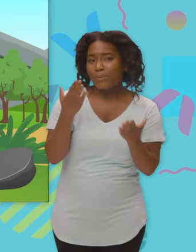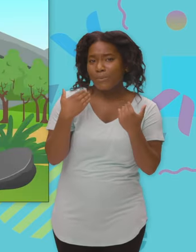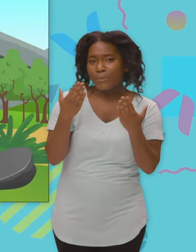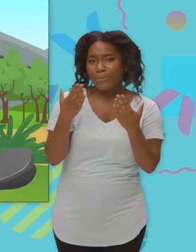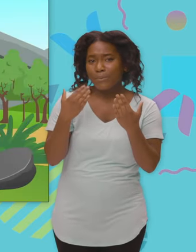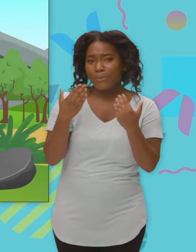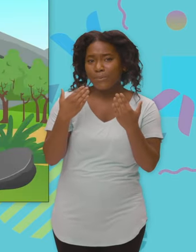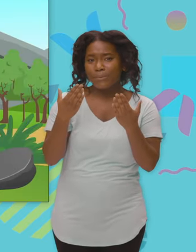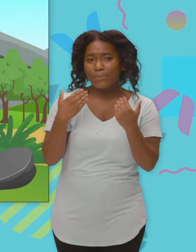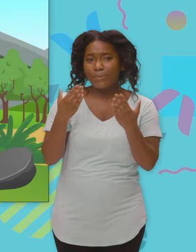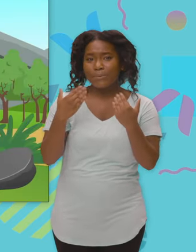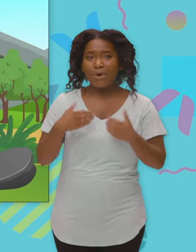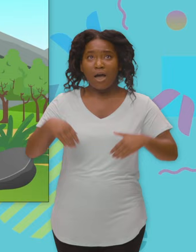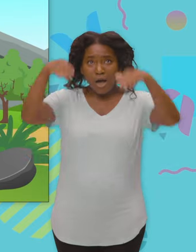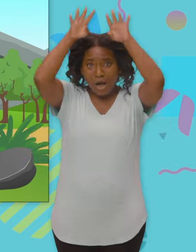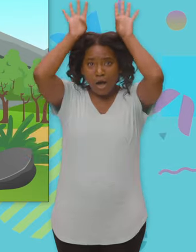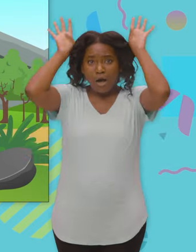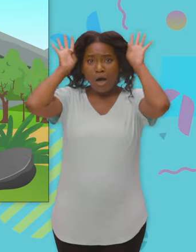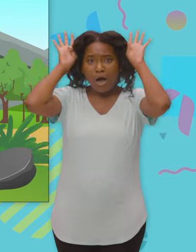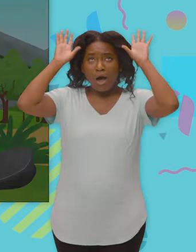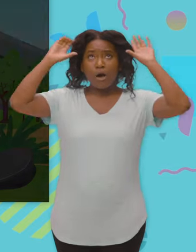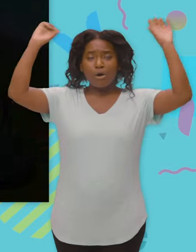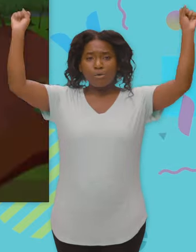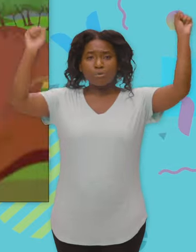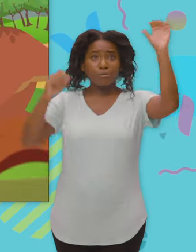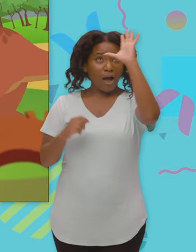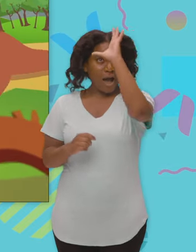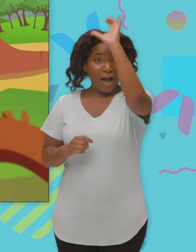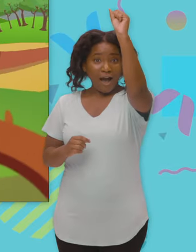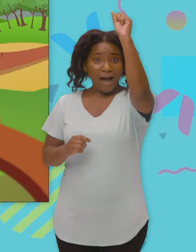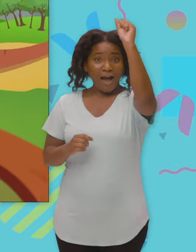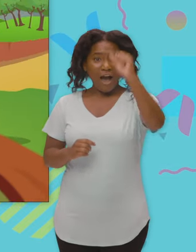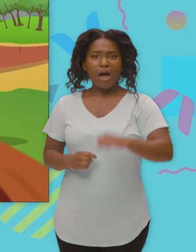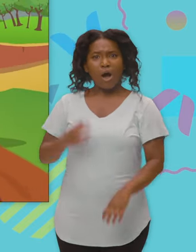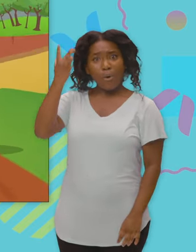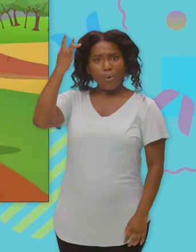Triceratops had three horns on their head, in case they ever needed to defend.